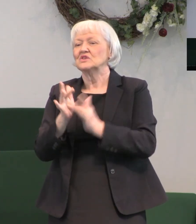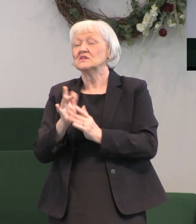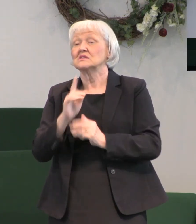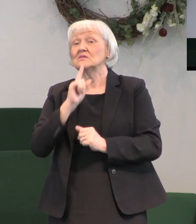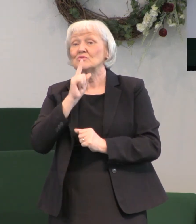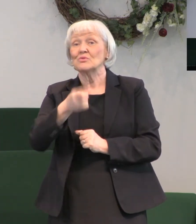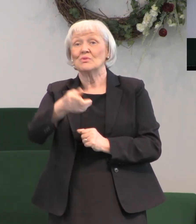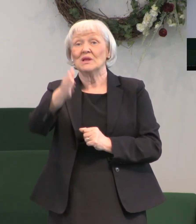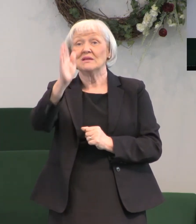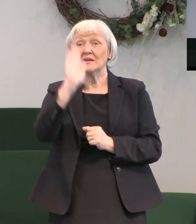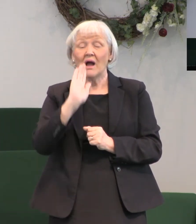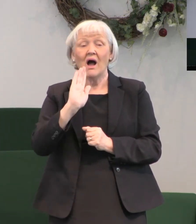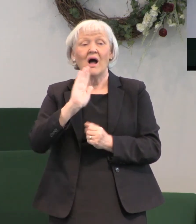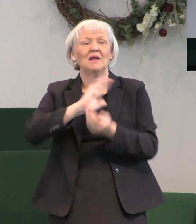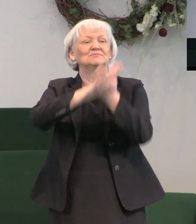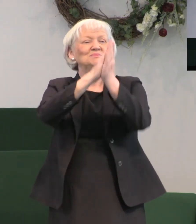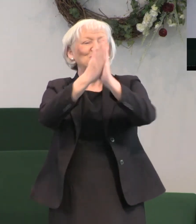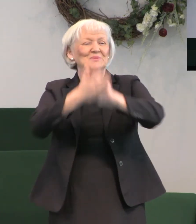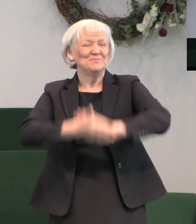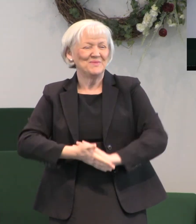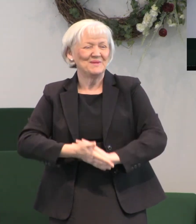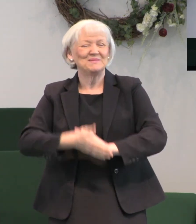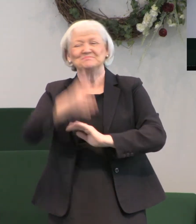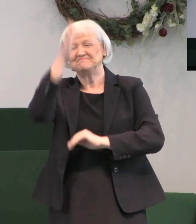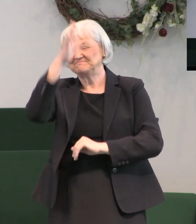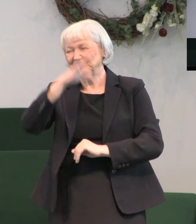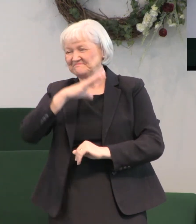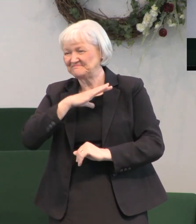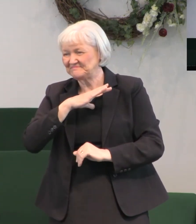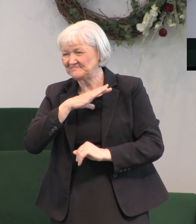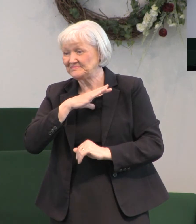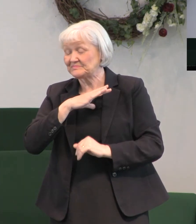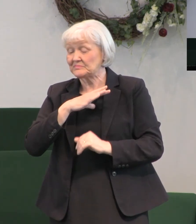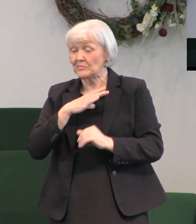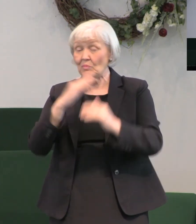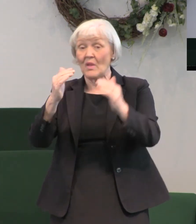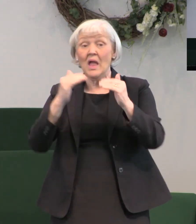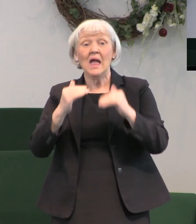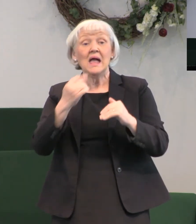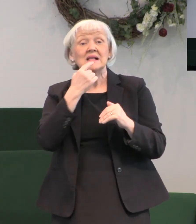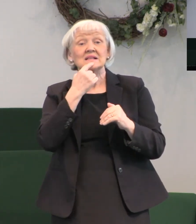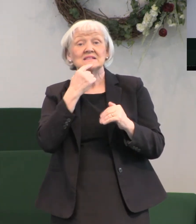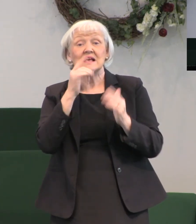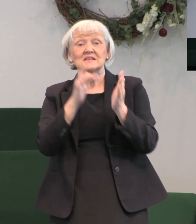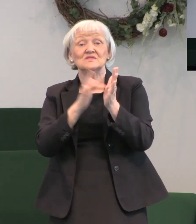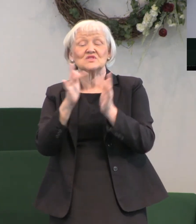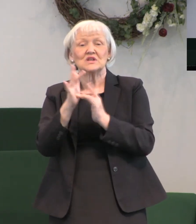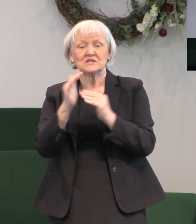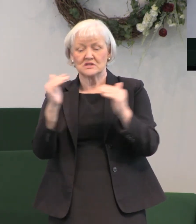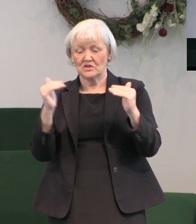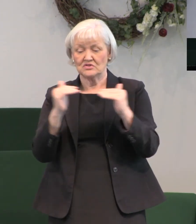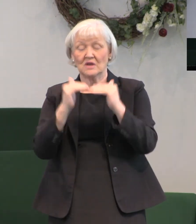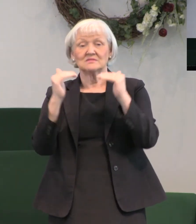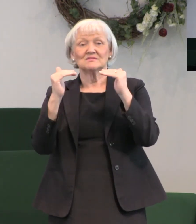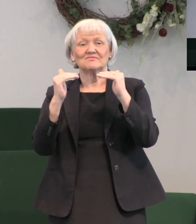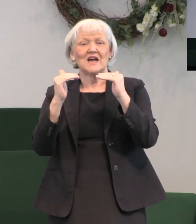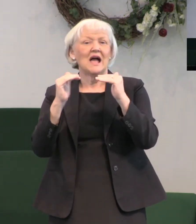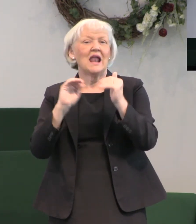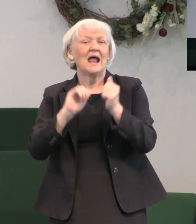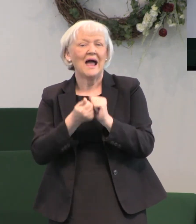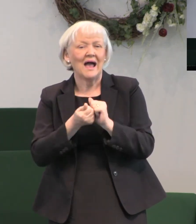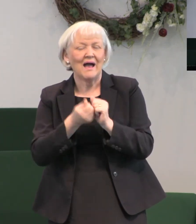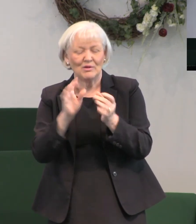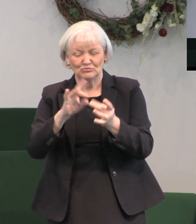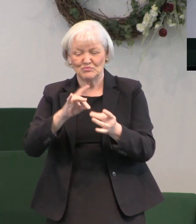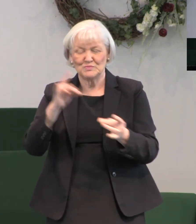in the flesh. Then it says that Jesus was justified by the